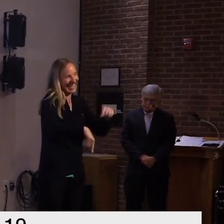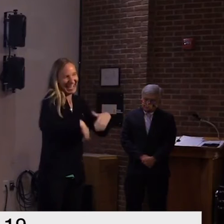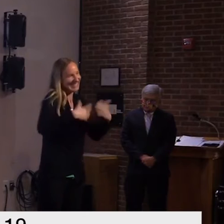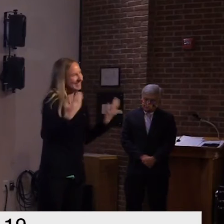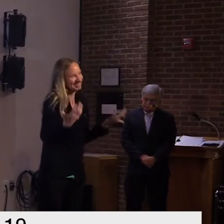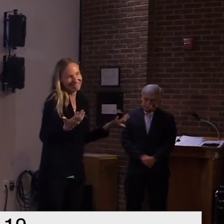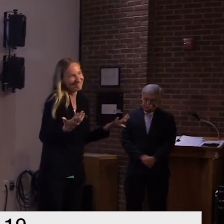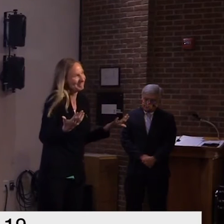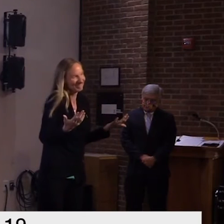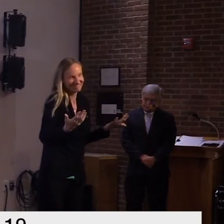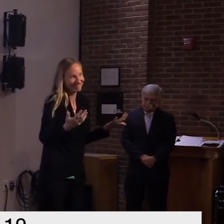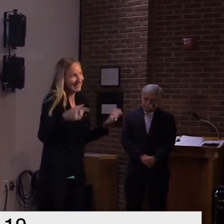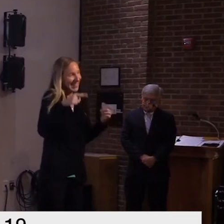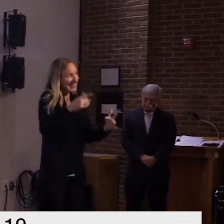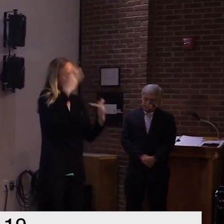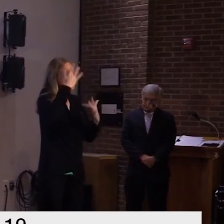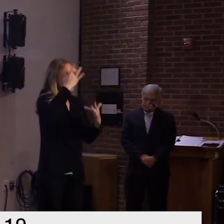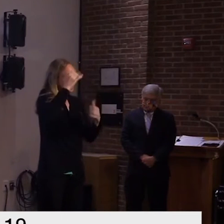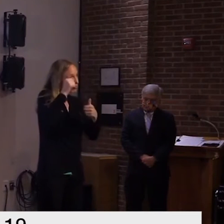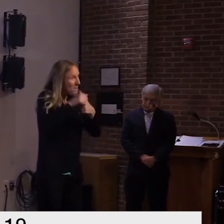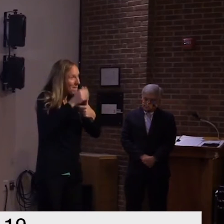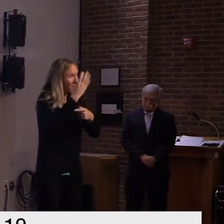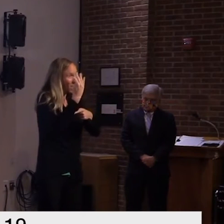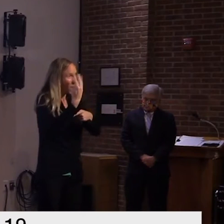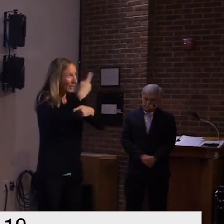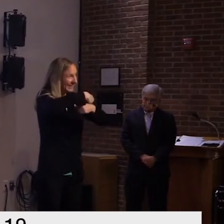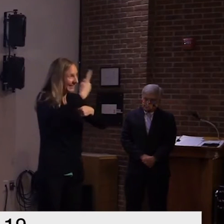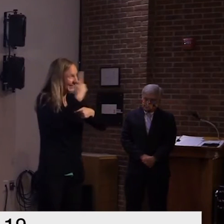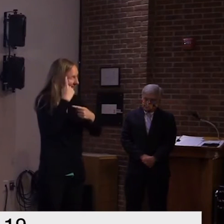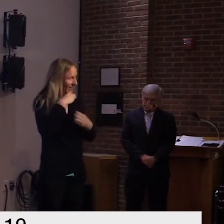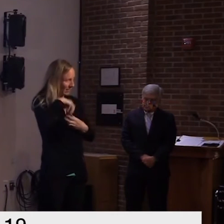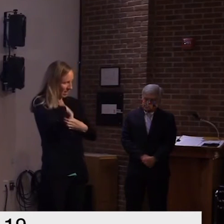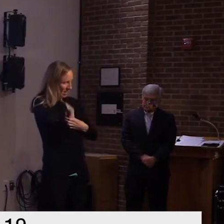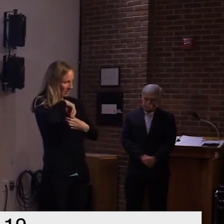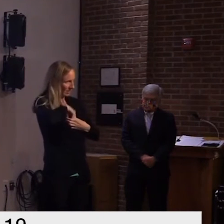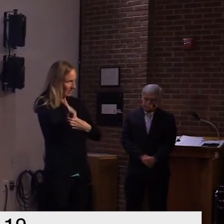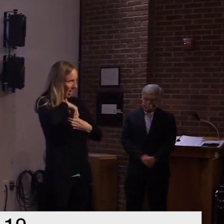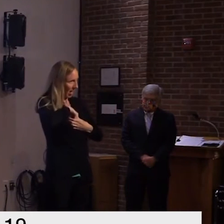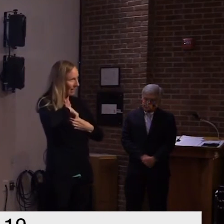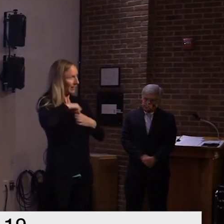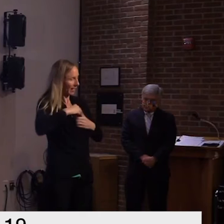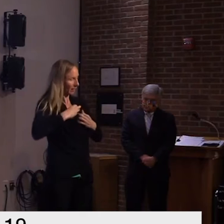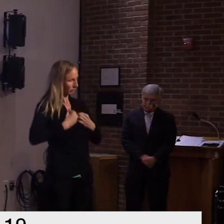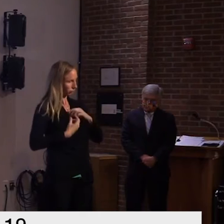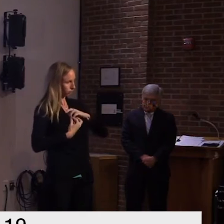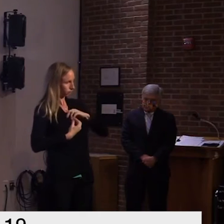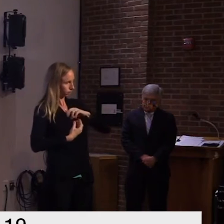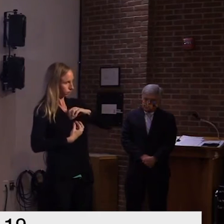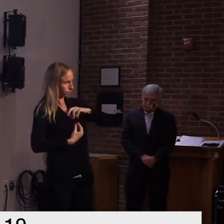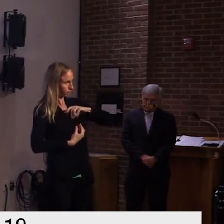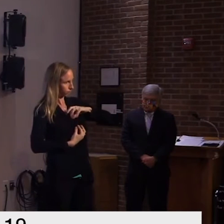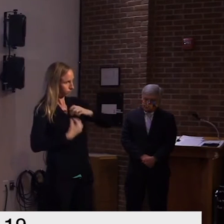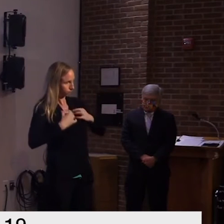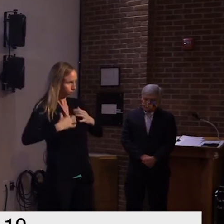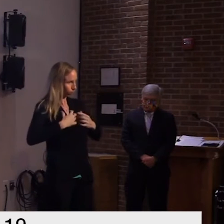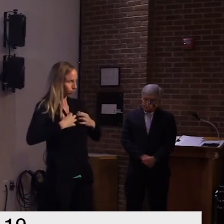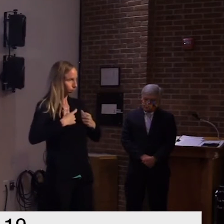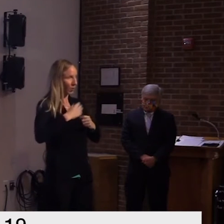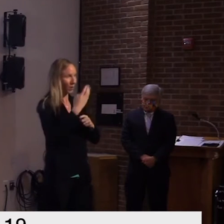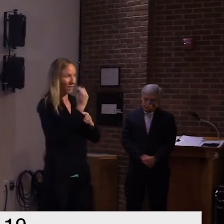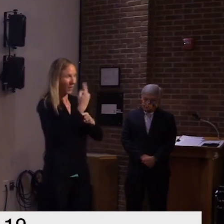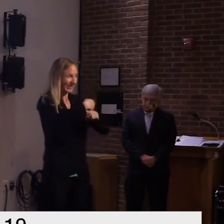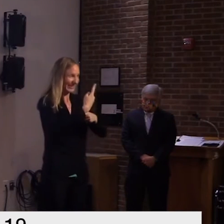this virus has a 14-day incubation period so from a very technical standpoint we allow two